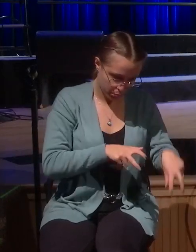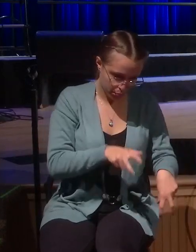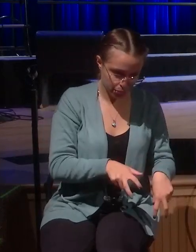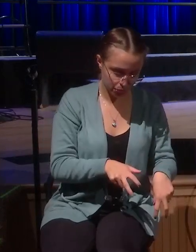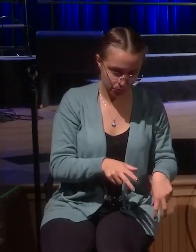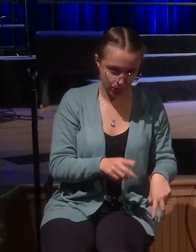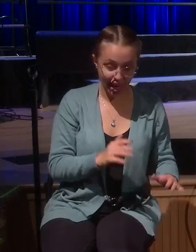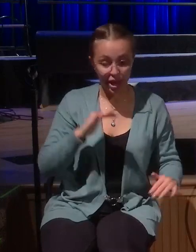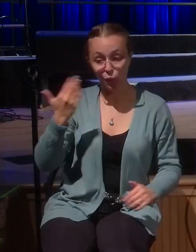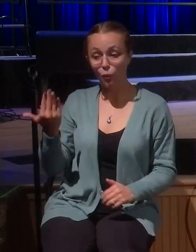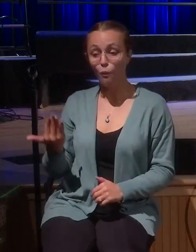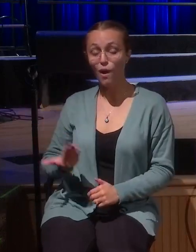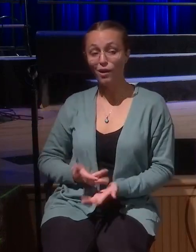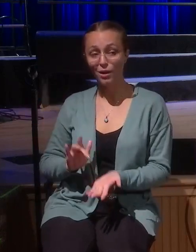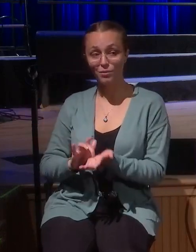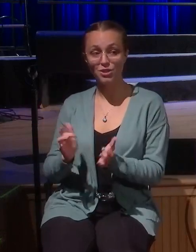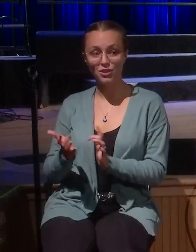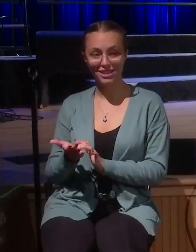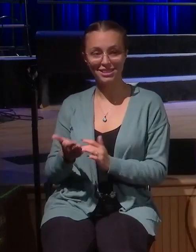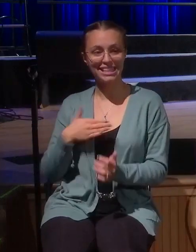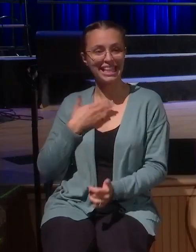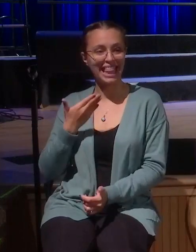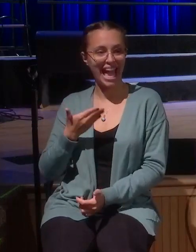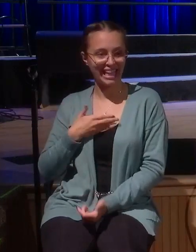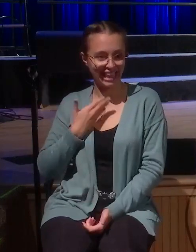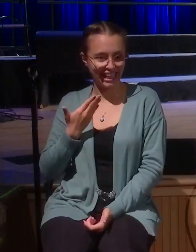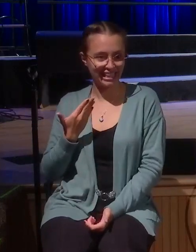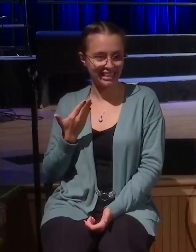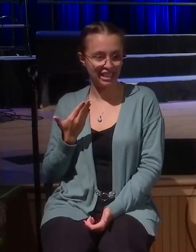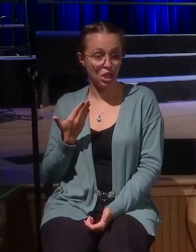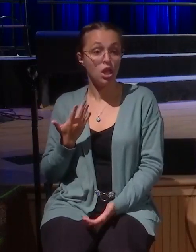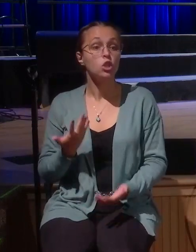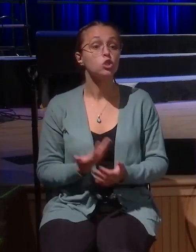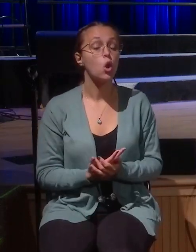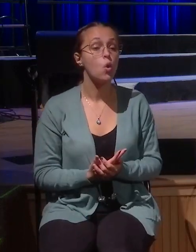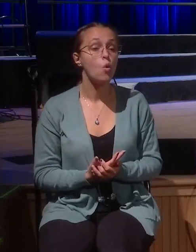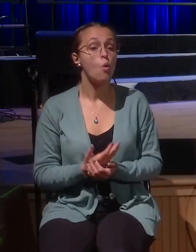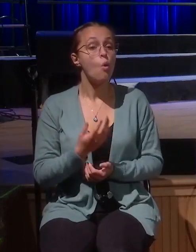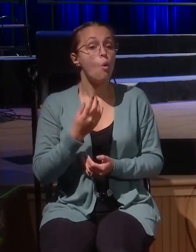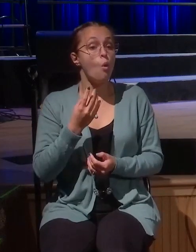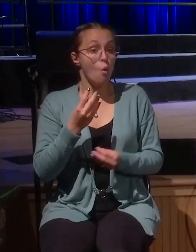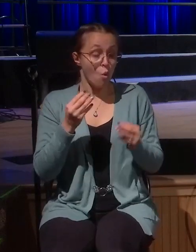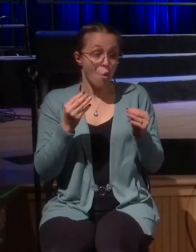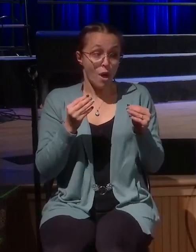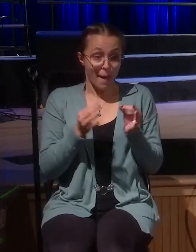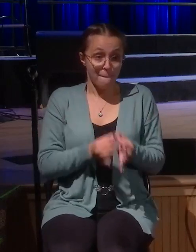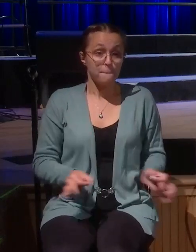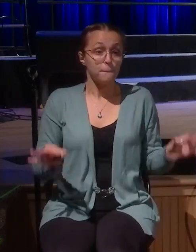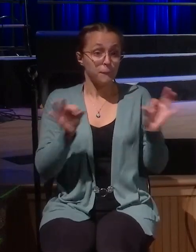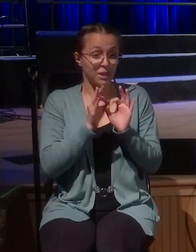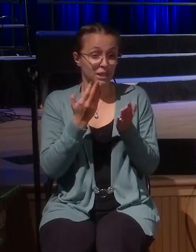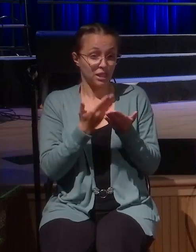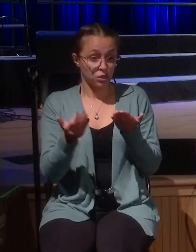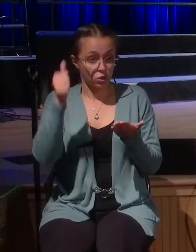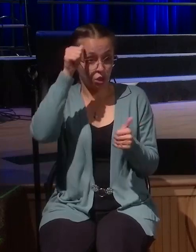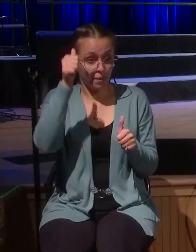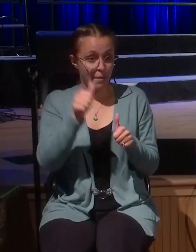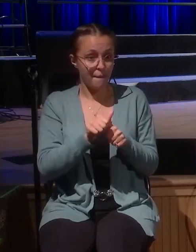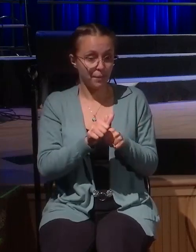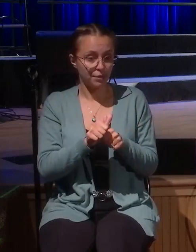There's three really important things that happen here. Number one, there's a miracle here that we don't want to miss and that's that Jesus knew Zacchaeus'